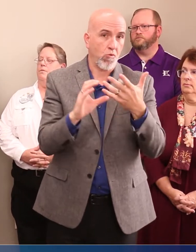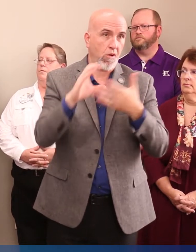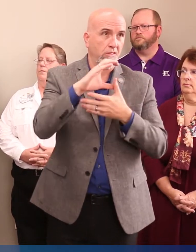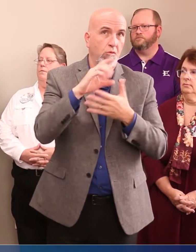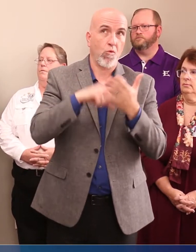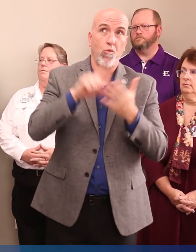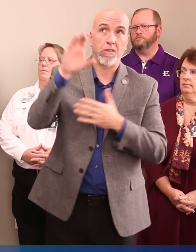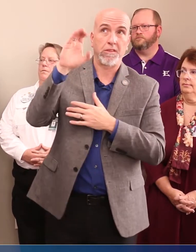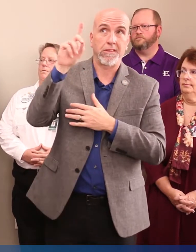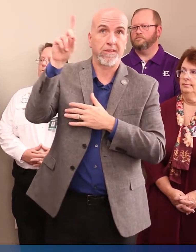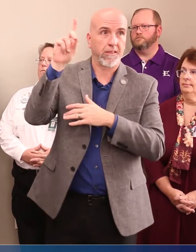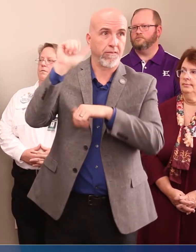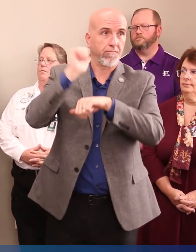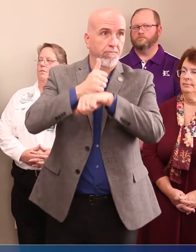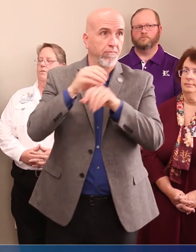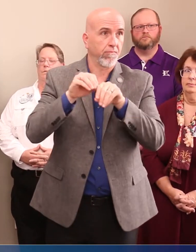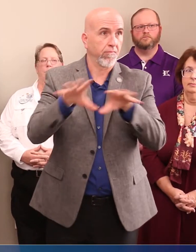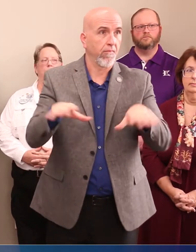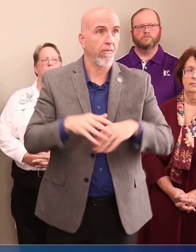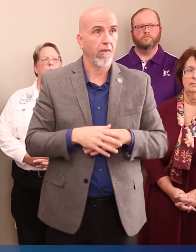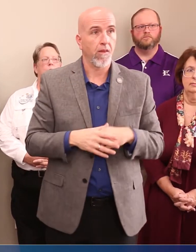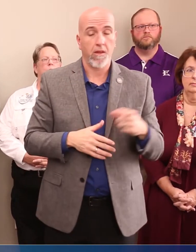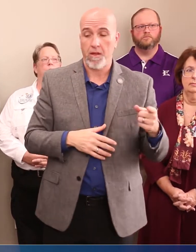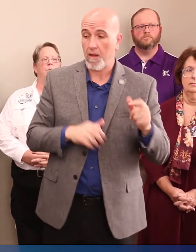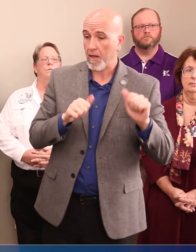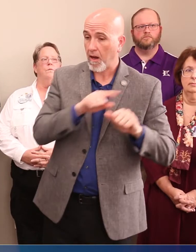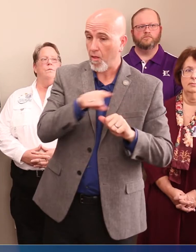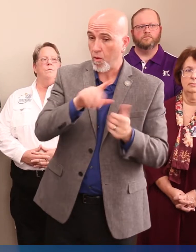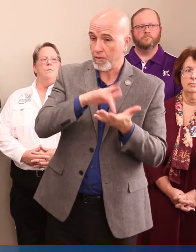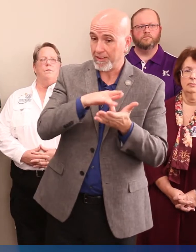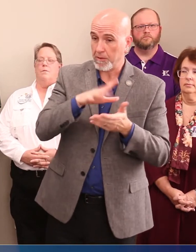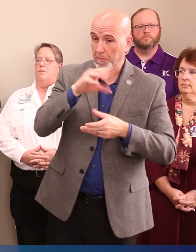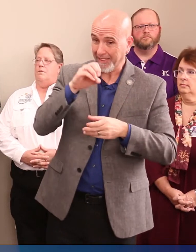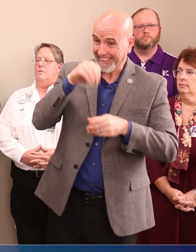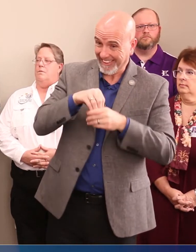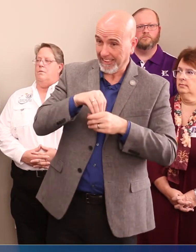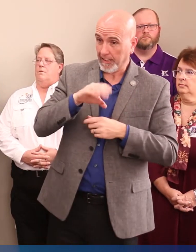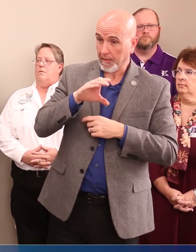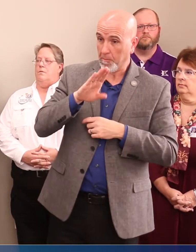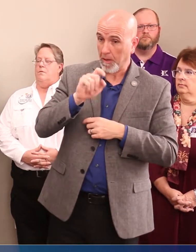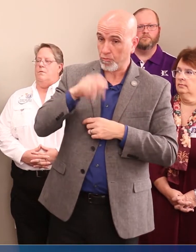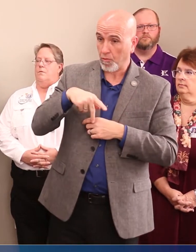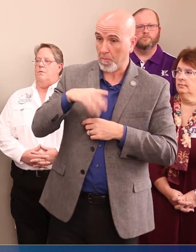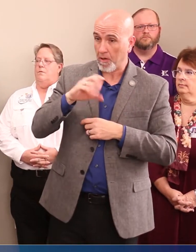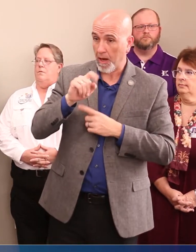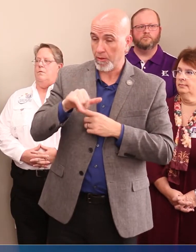the CDC put out. Could some of those centers end up being within the county? Yes.